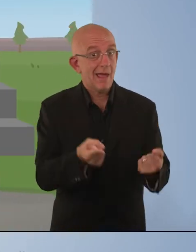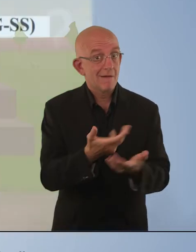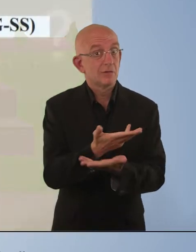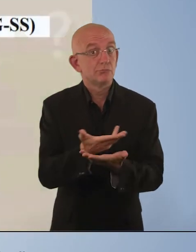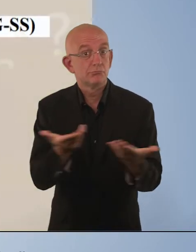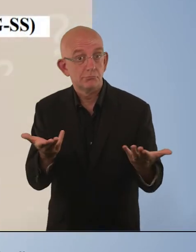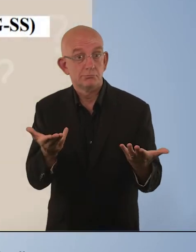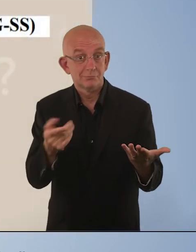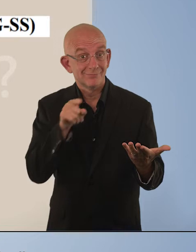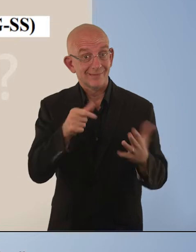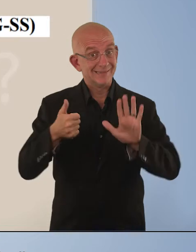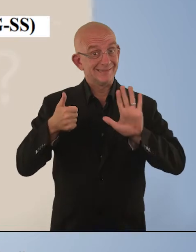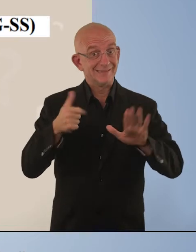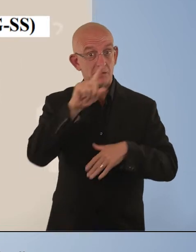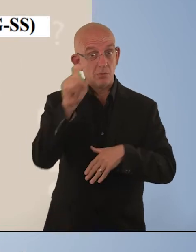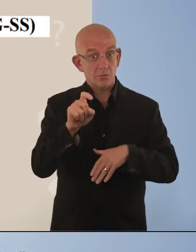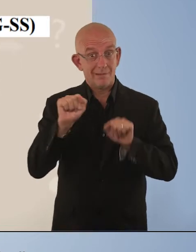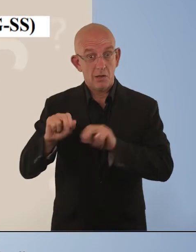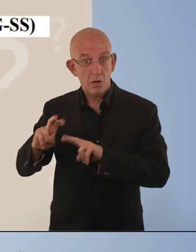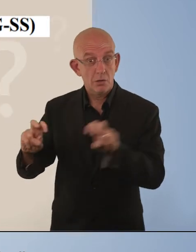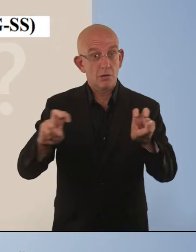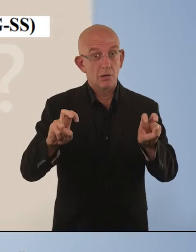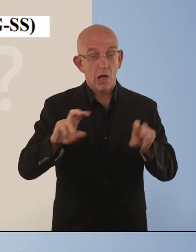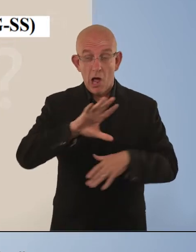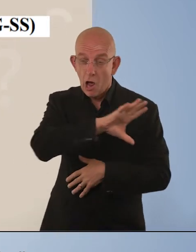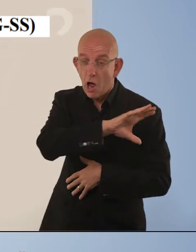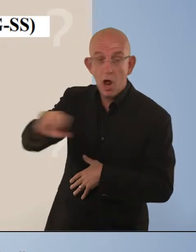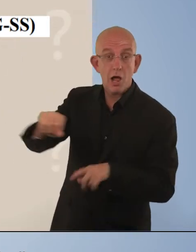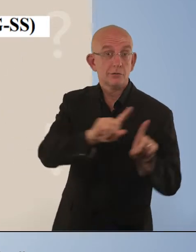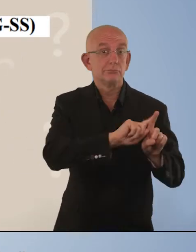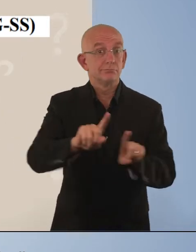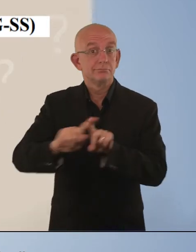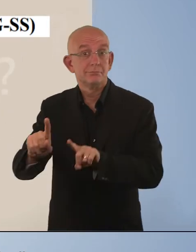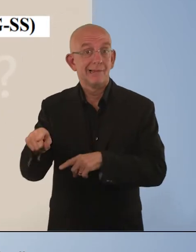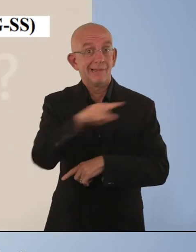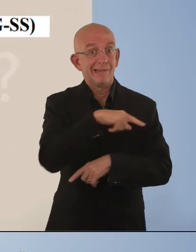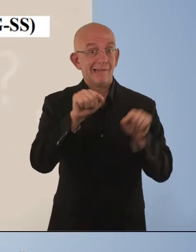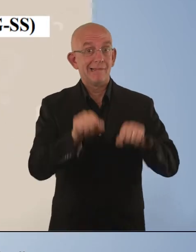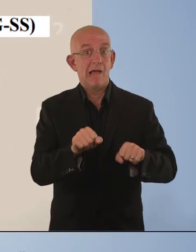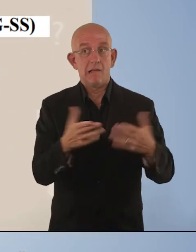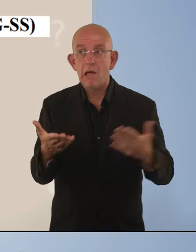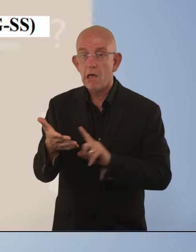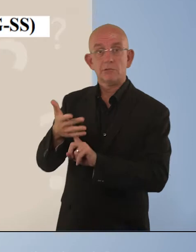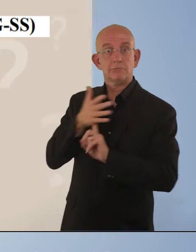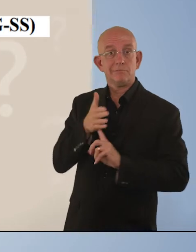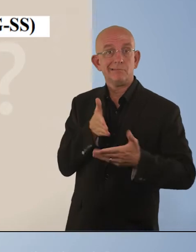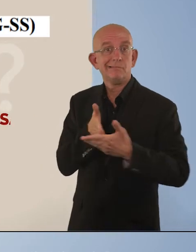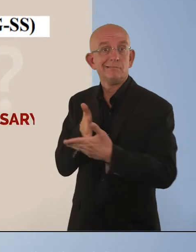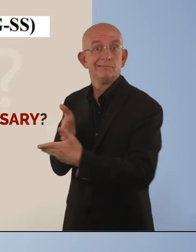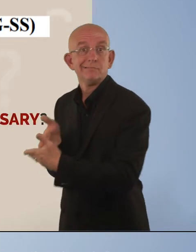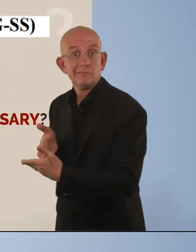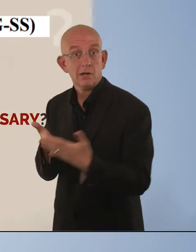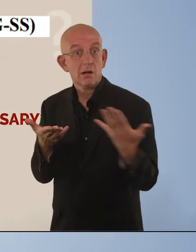But do these six questions identify all persons with functional limitations who are at risk of exclusion? And is it